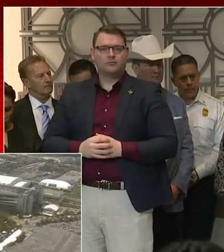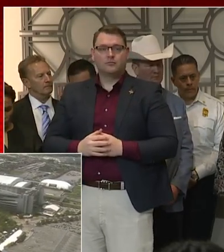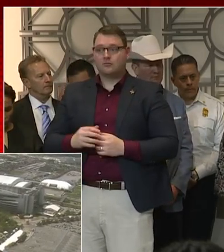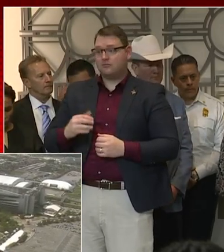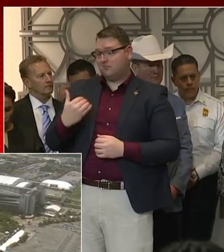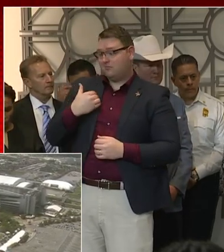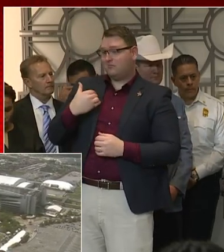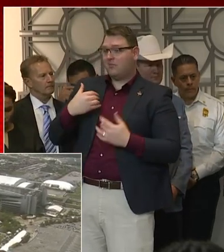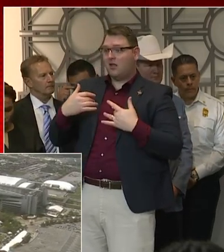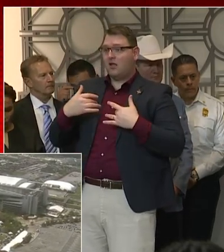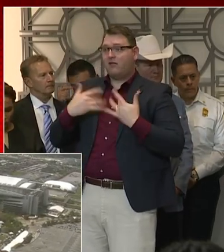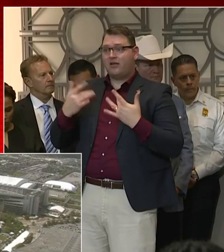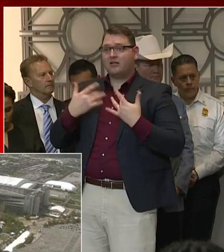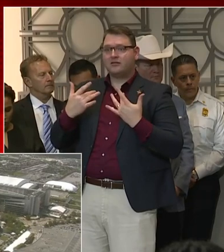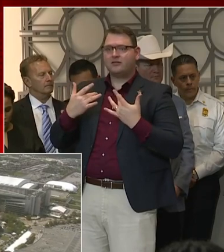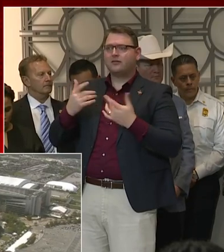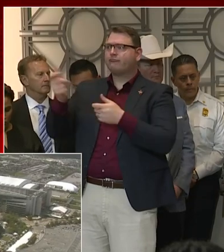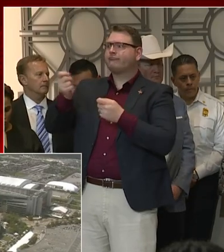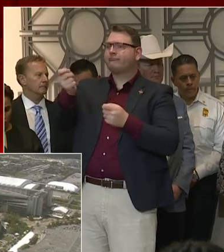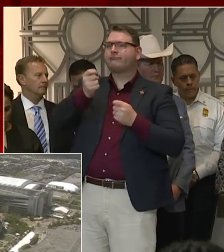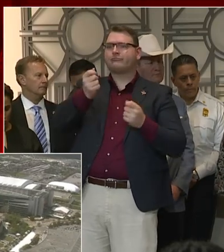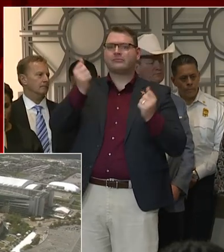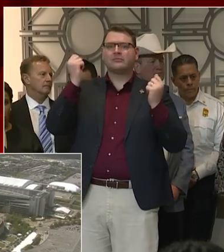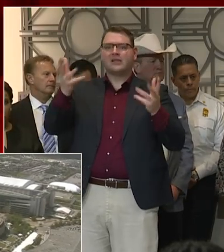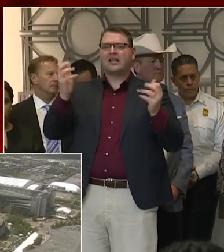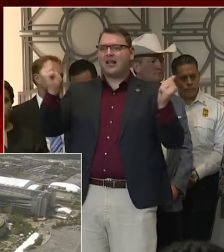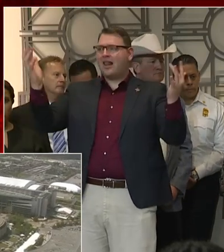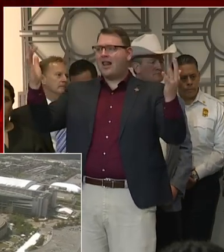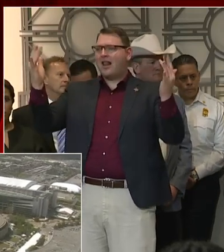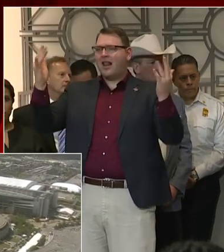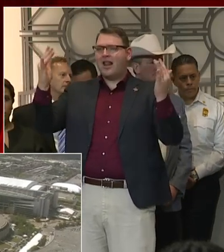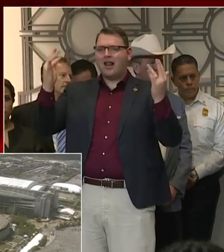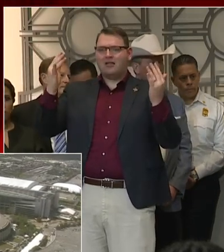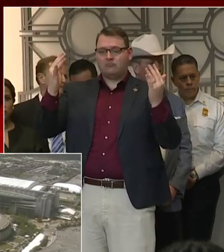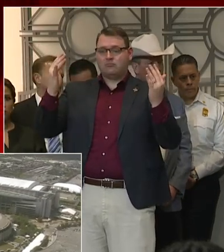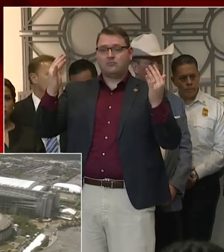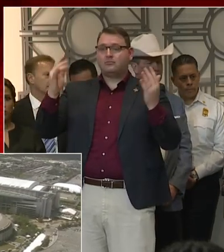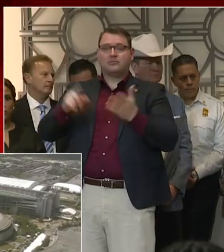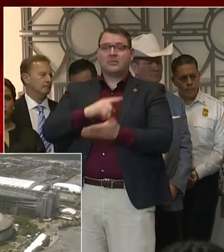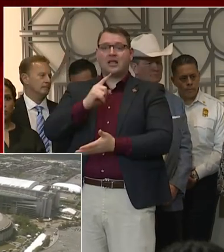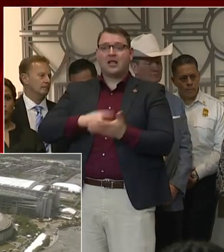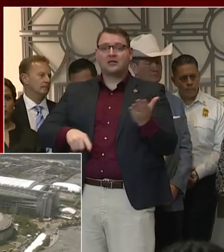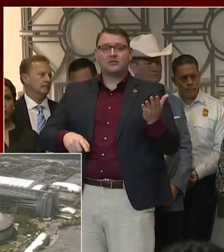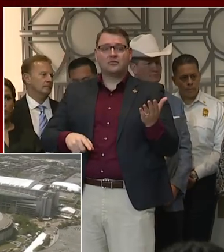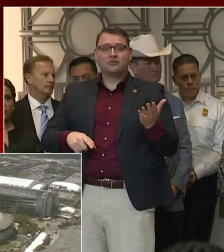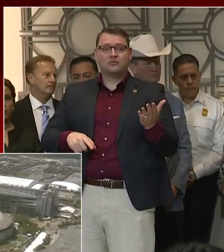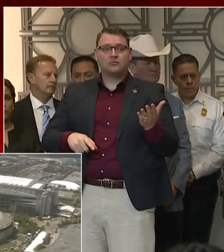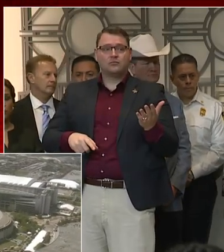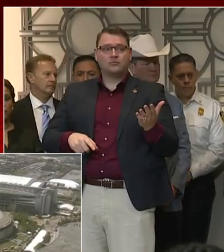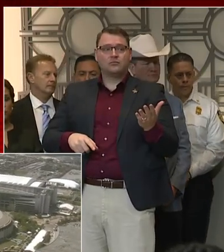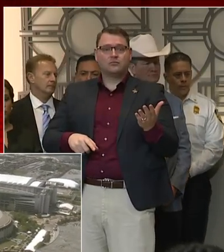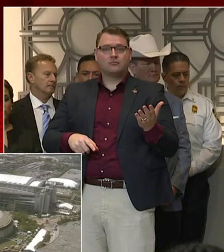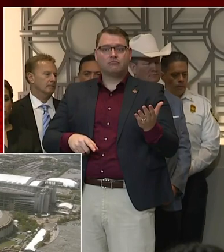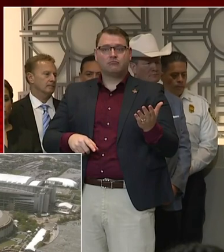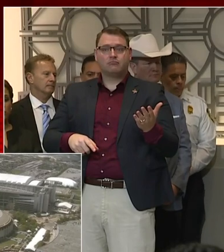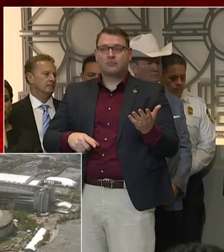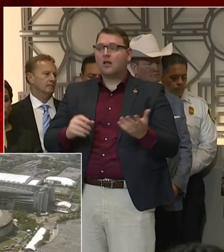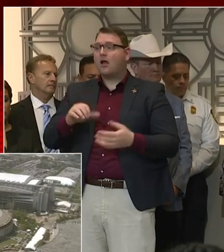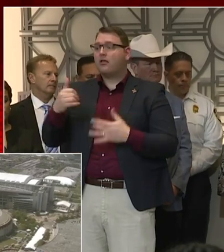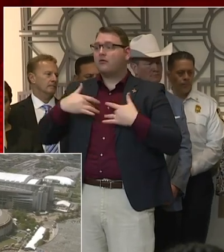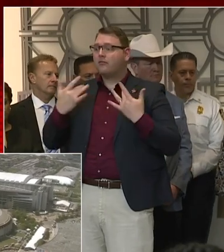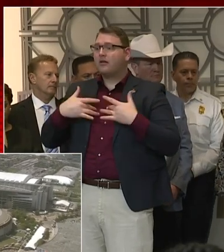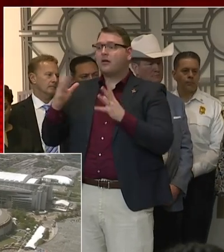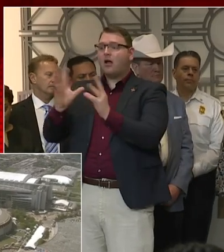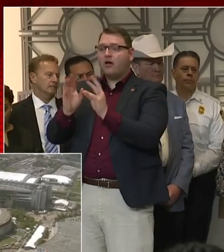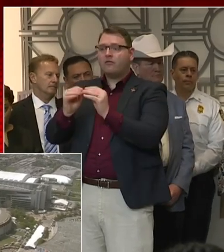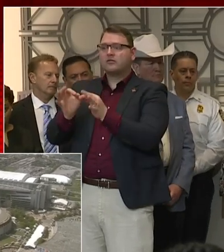was canceled. There are other conferences that have already been rescheduled for later on in the year. So definitive steps